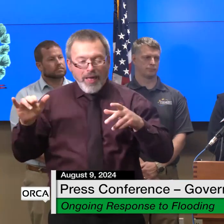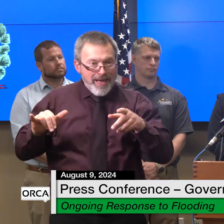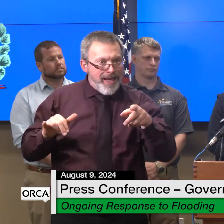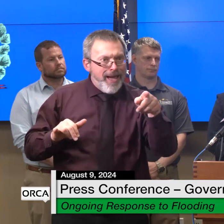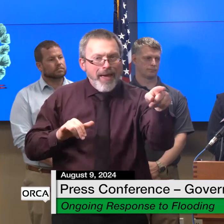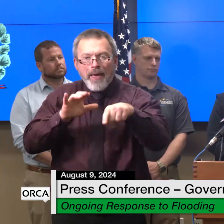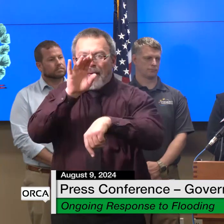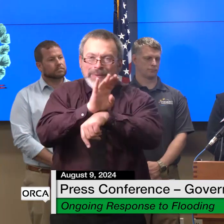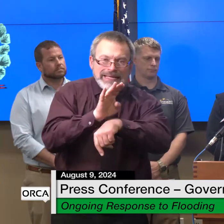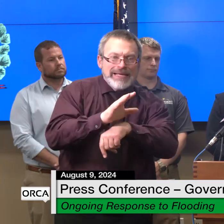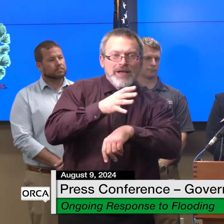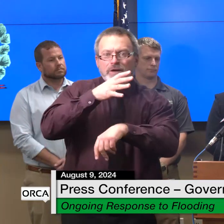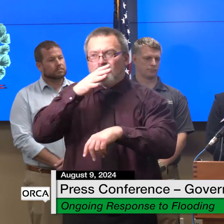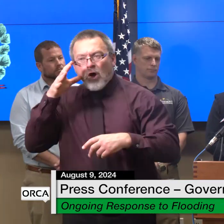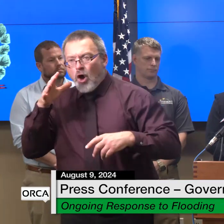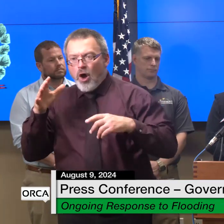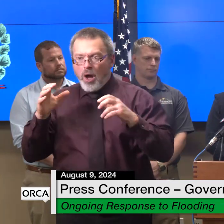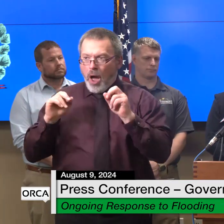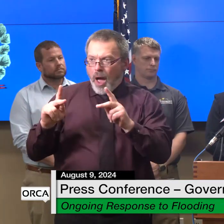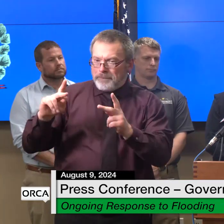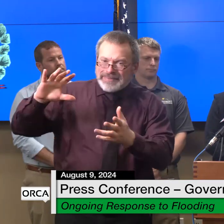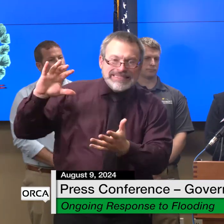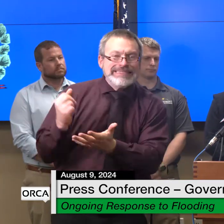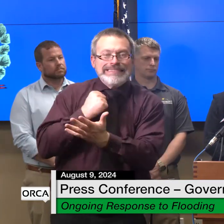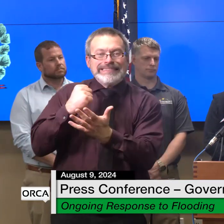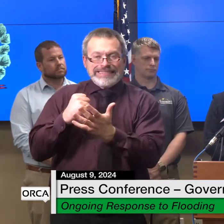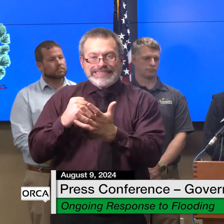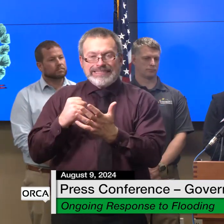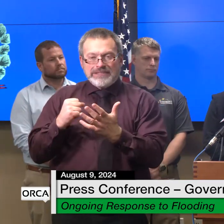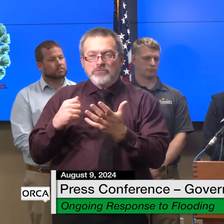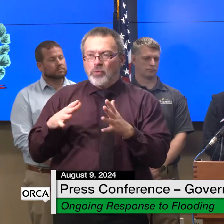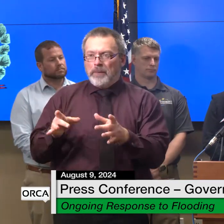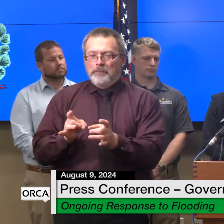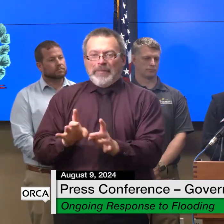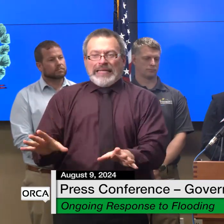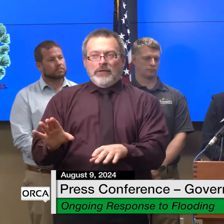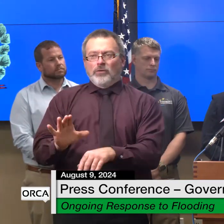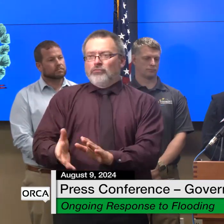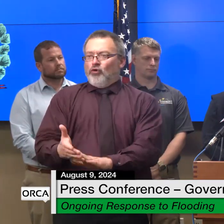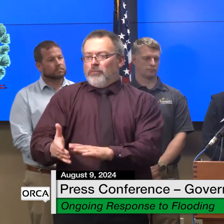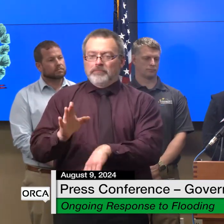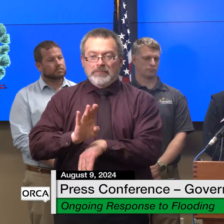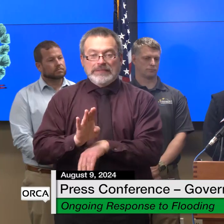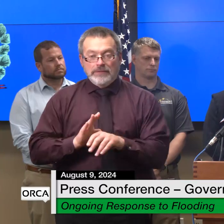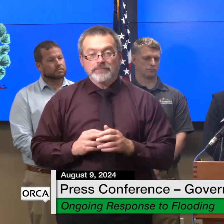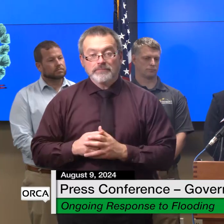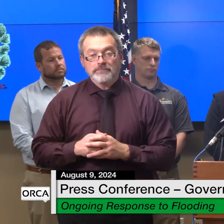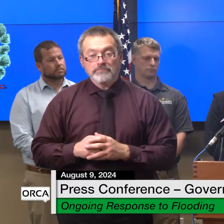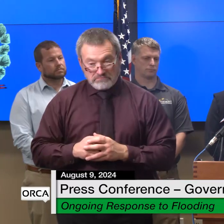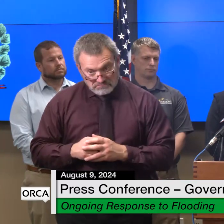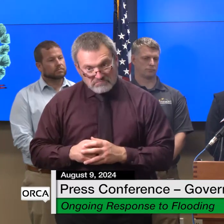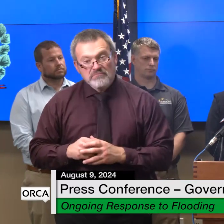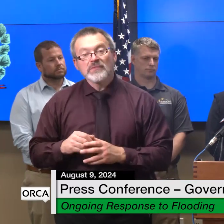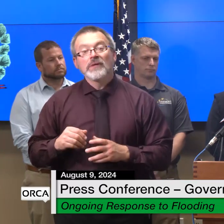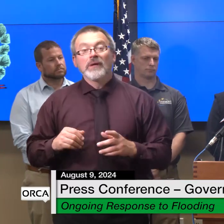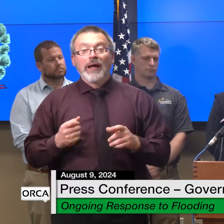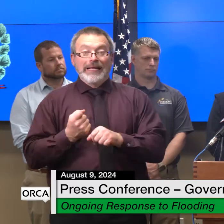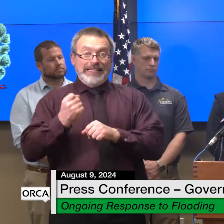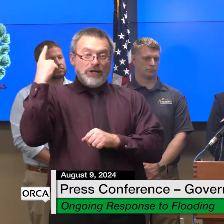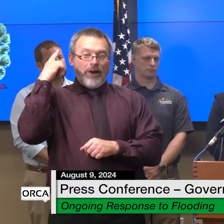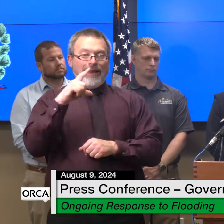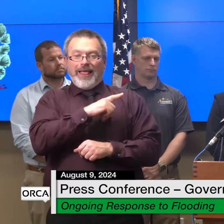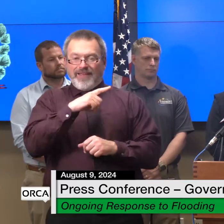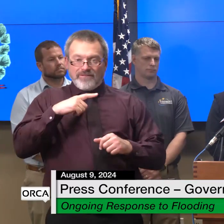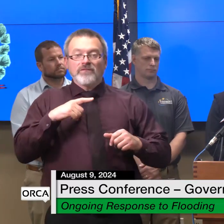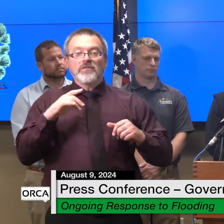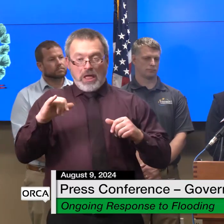suffered losses in july of 2024 the 5 million allocated during the legislative session will go to businesses